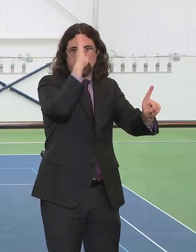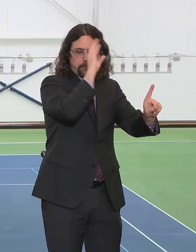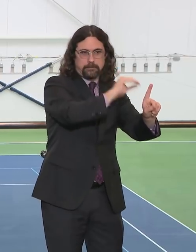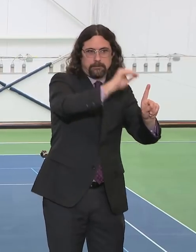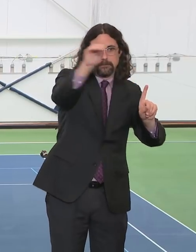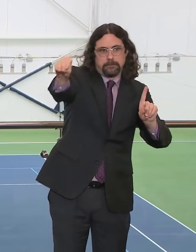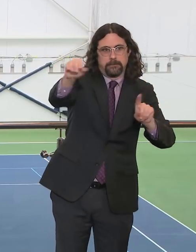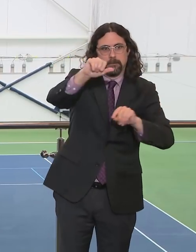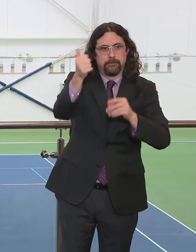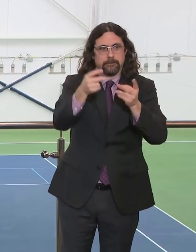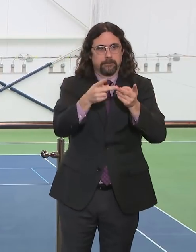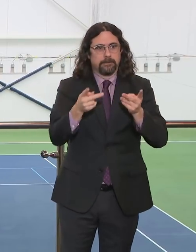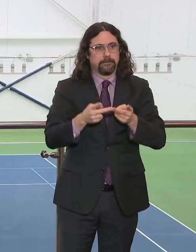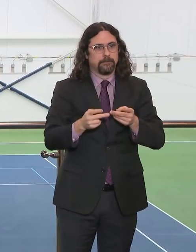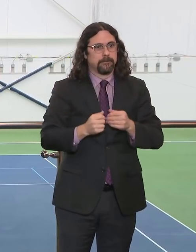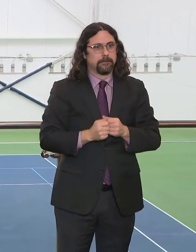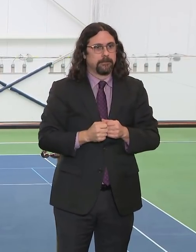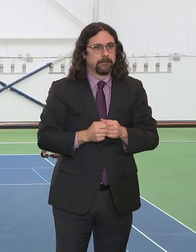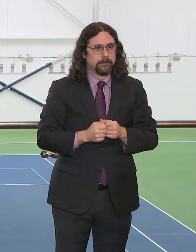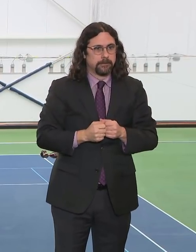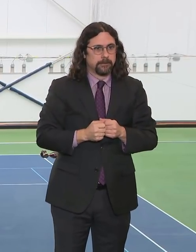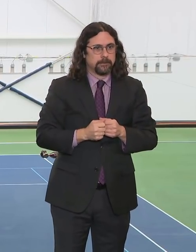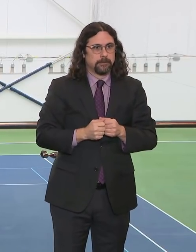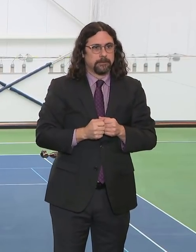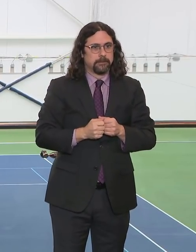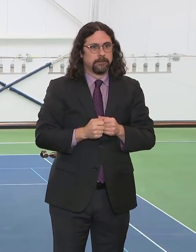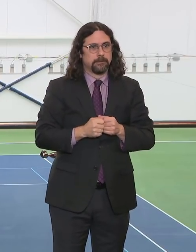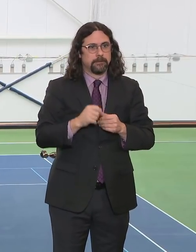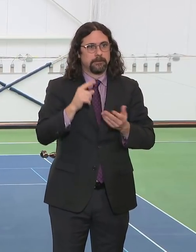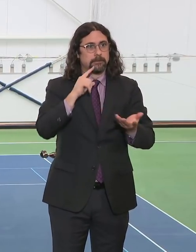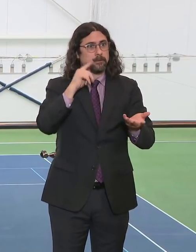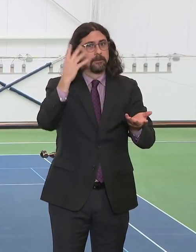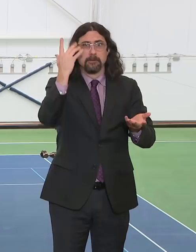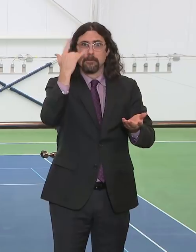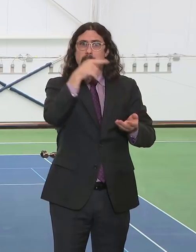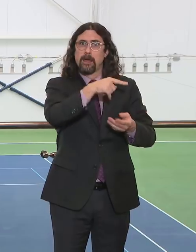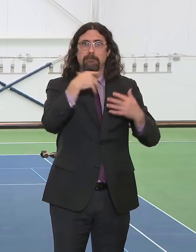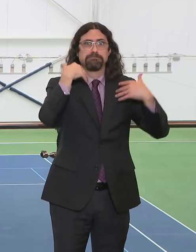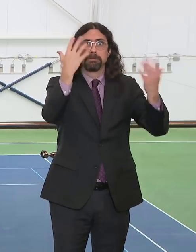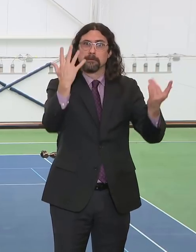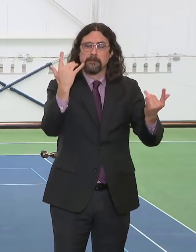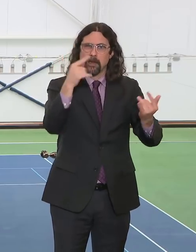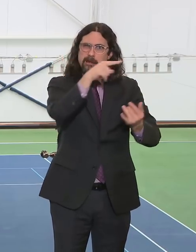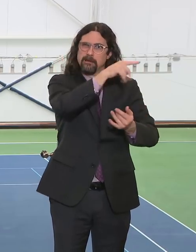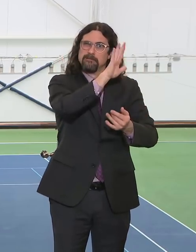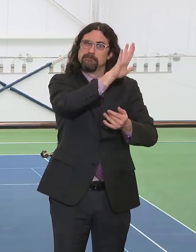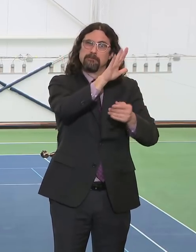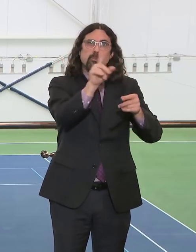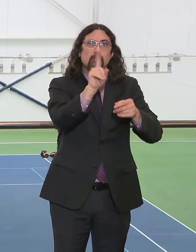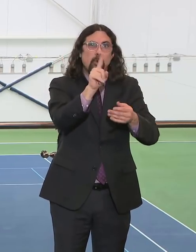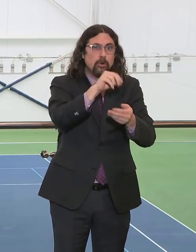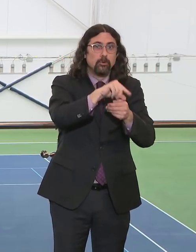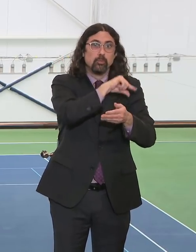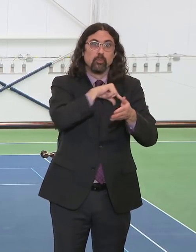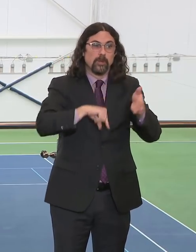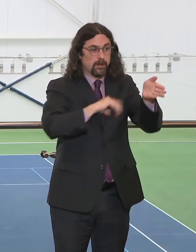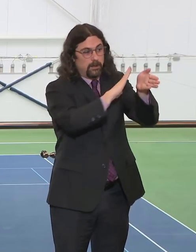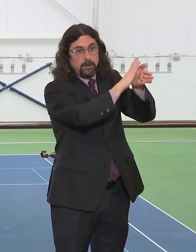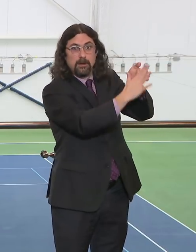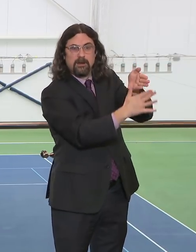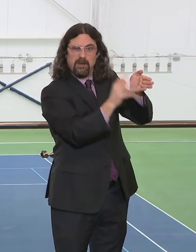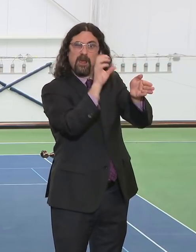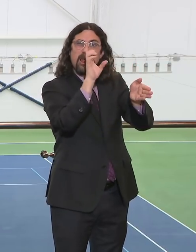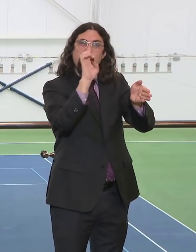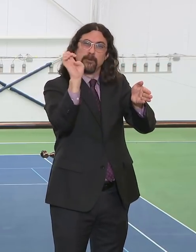public hospitals are in that area for so many people. But they really dealt with a sudden onslaught very, very powerfully.